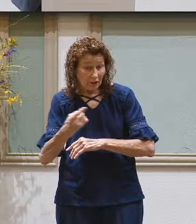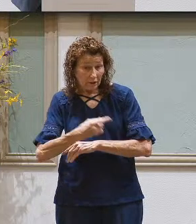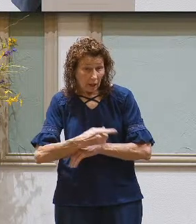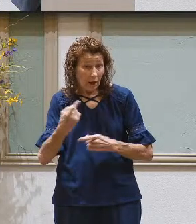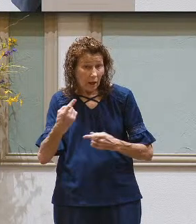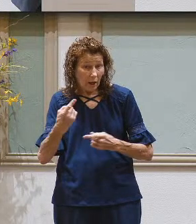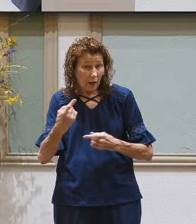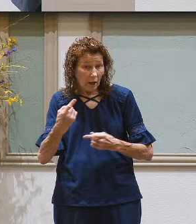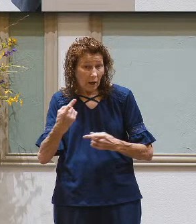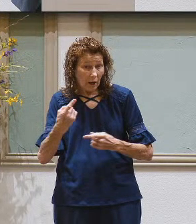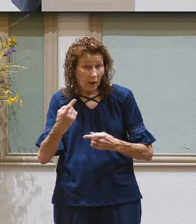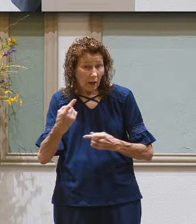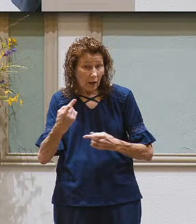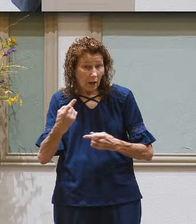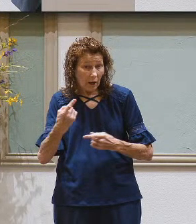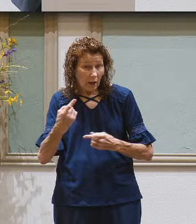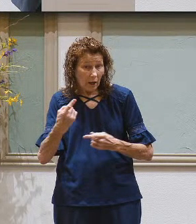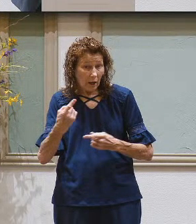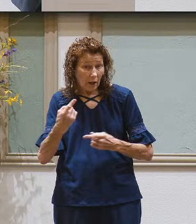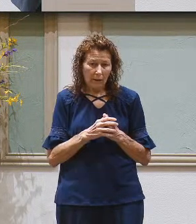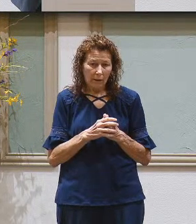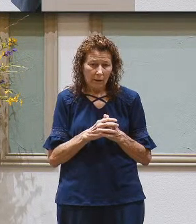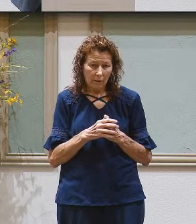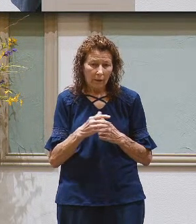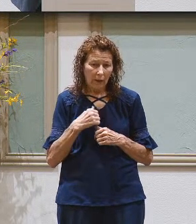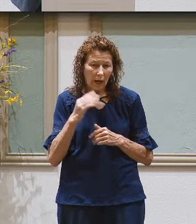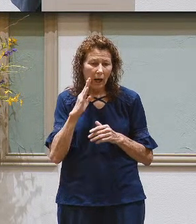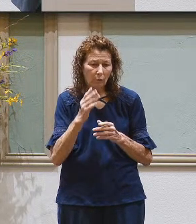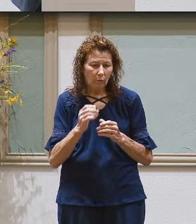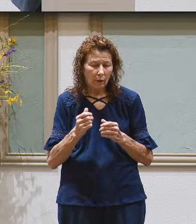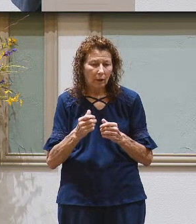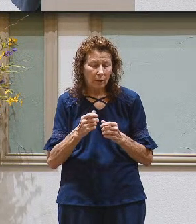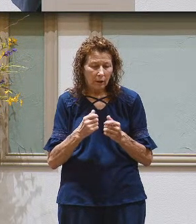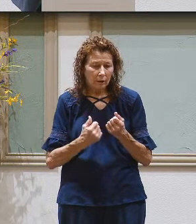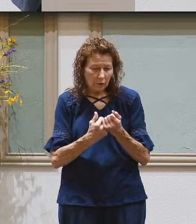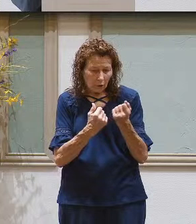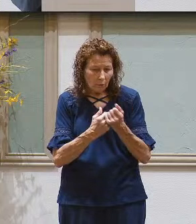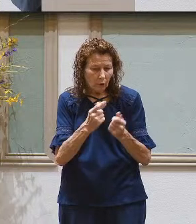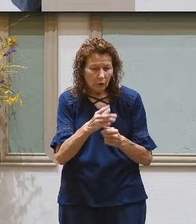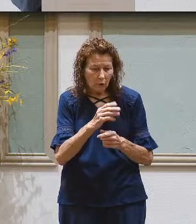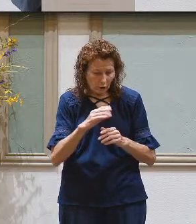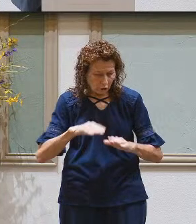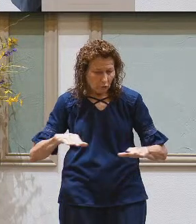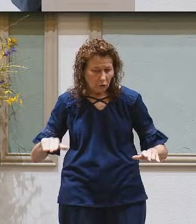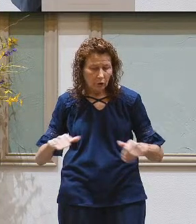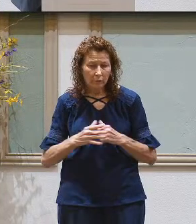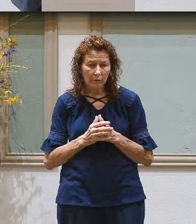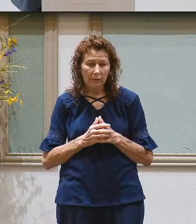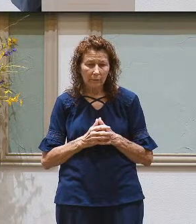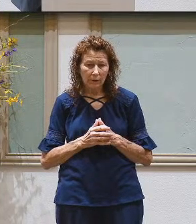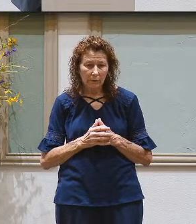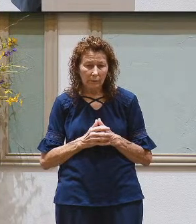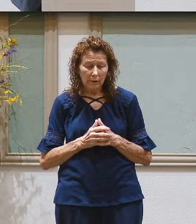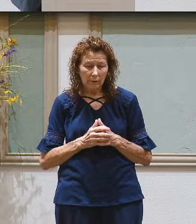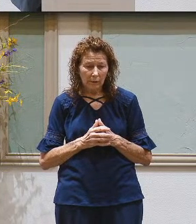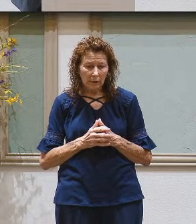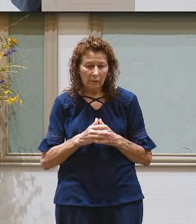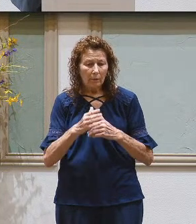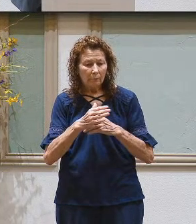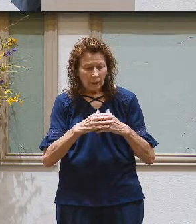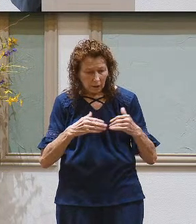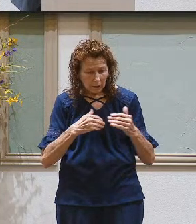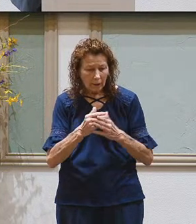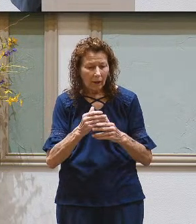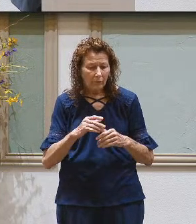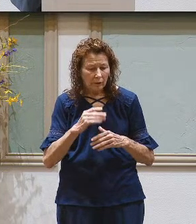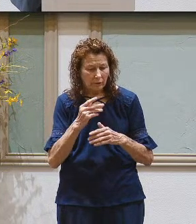So do not fear. I will provide for you and your little ones. Thus he comforted them and